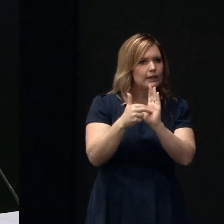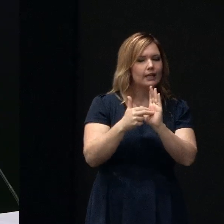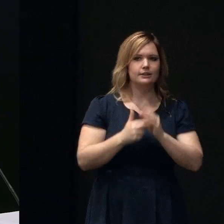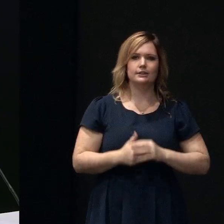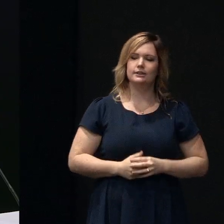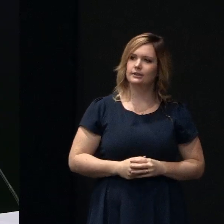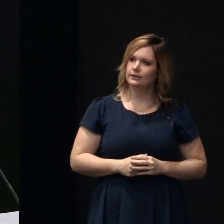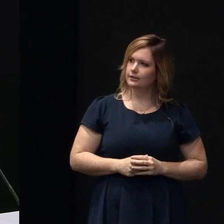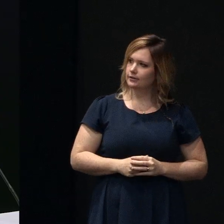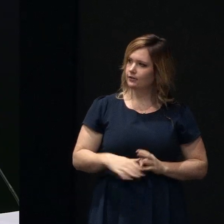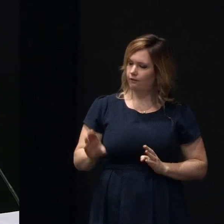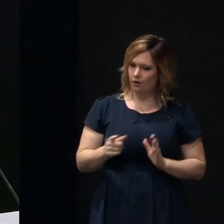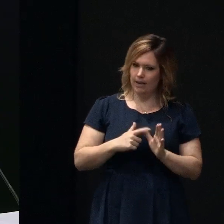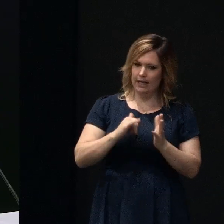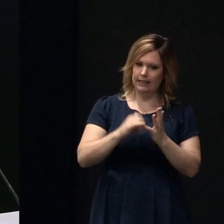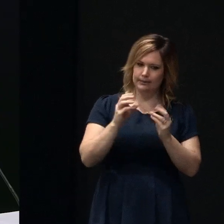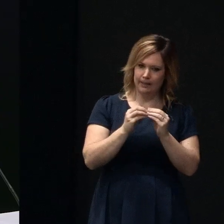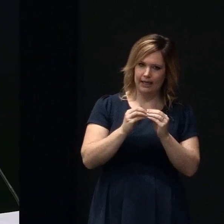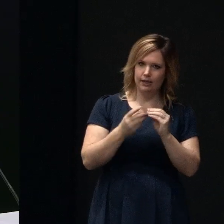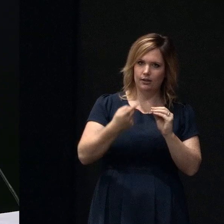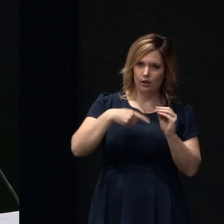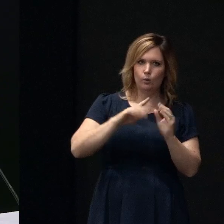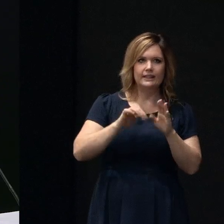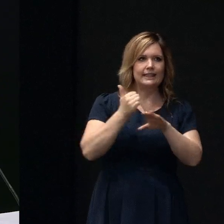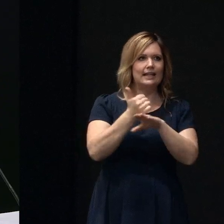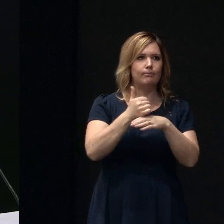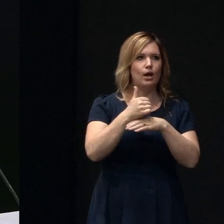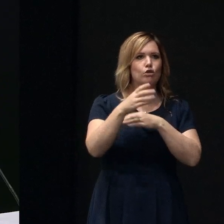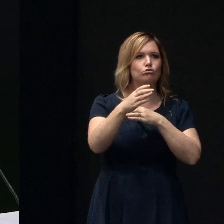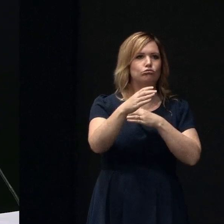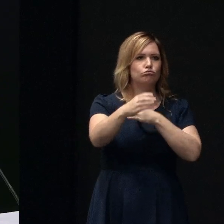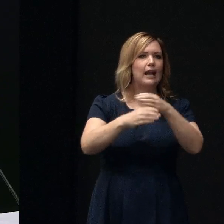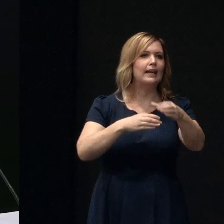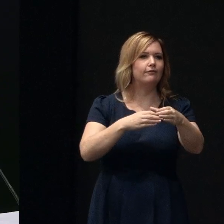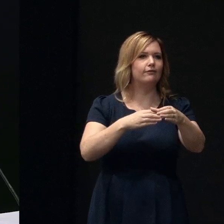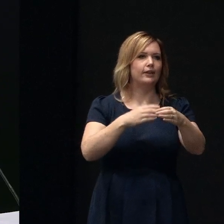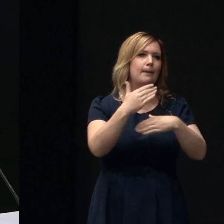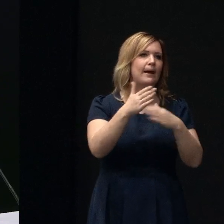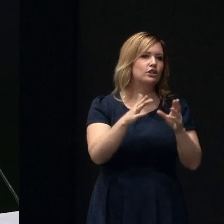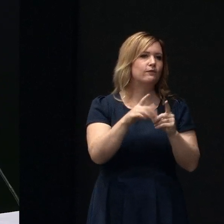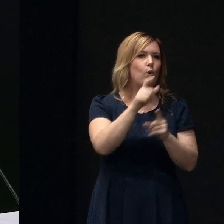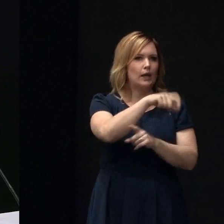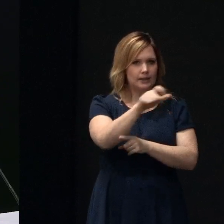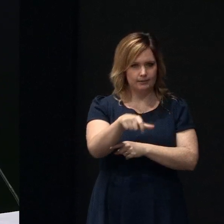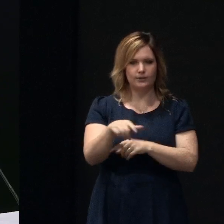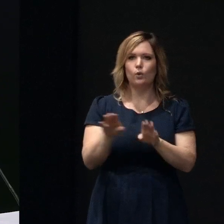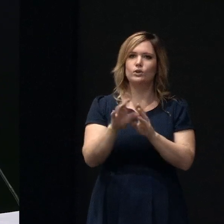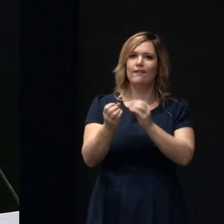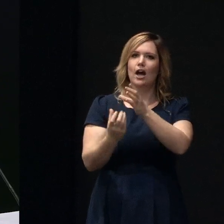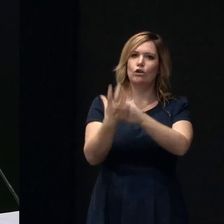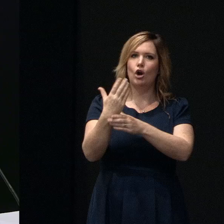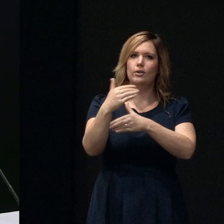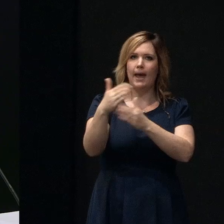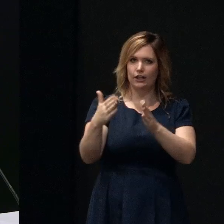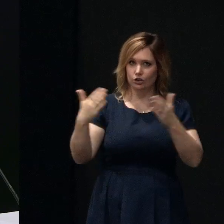at an early stage from an ASB perspective we put in place relief packages in a short period of time for our customers we've got a growth package out there